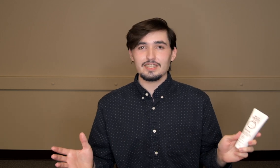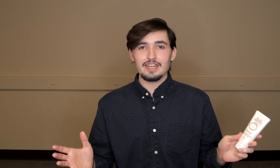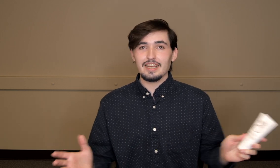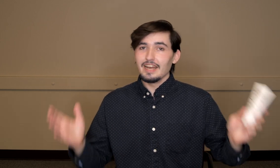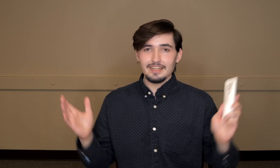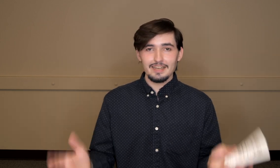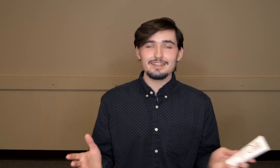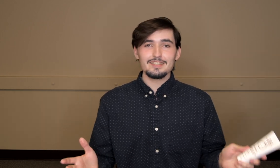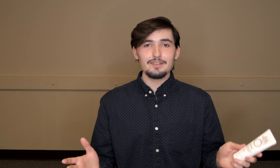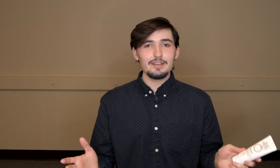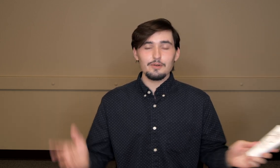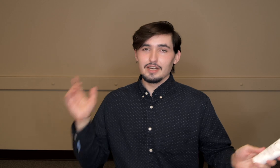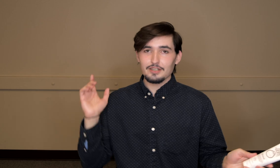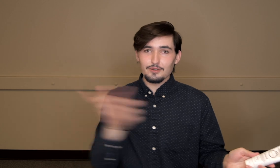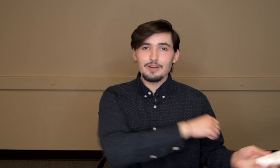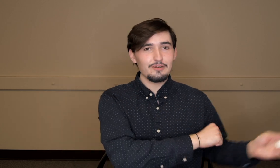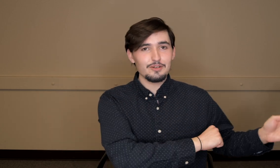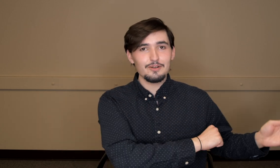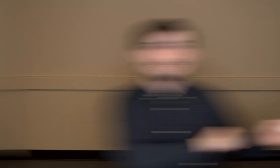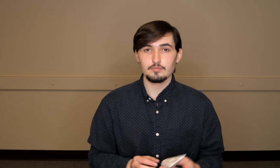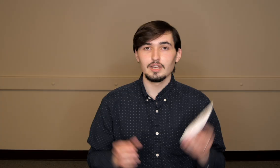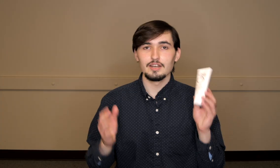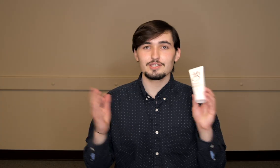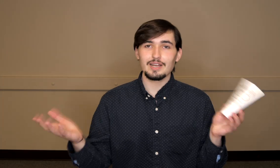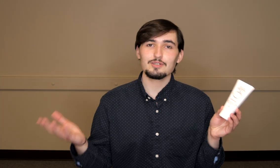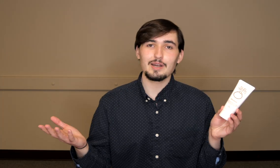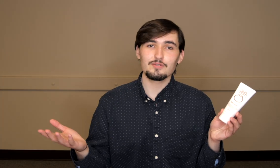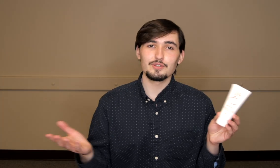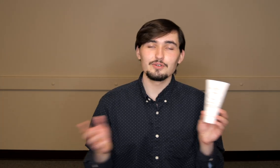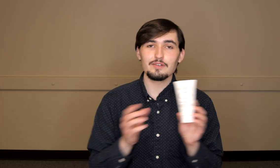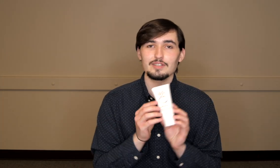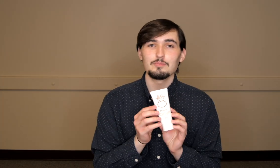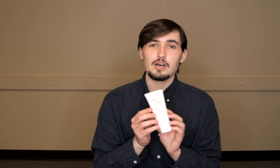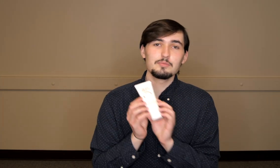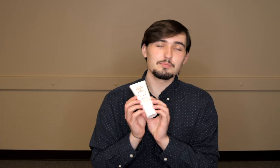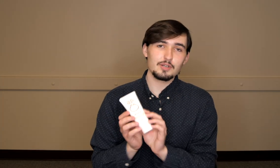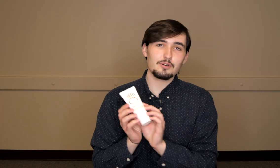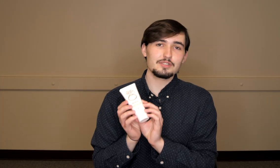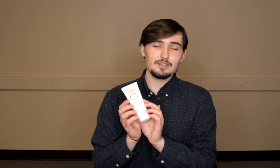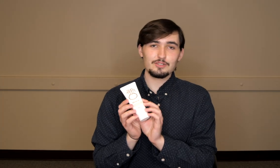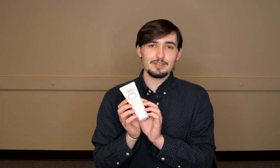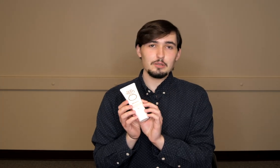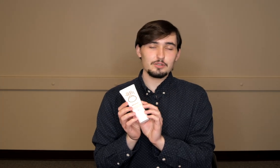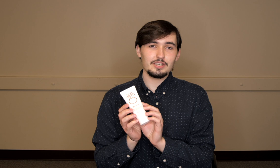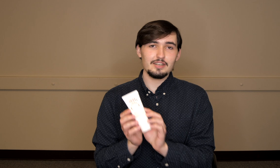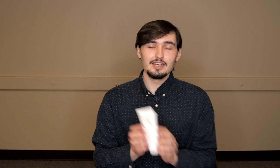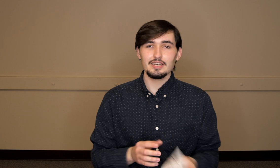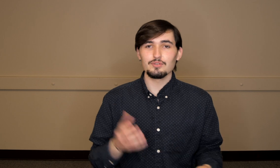of the day and edit this video. Cue outro! So that was my review of Sunbum's Minerals Sunscreen Lotion. If you